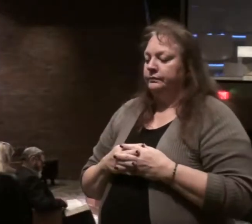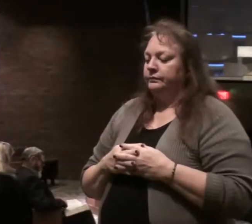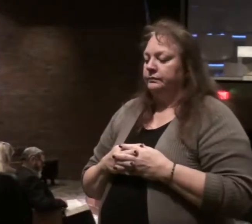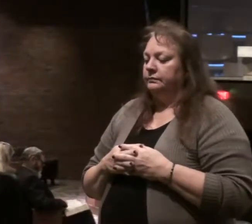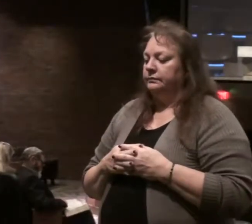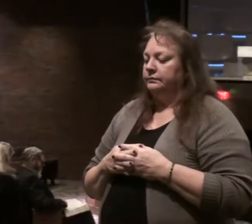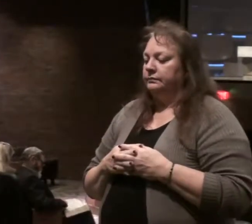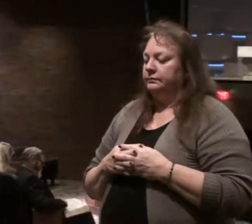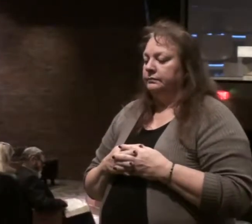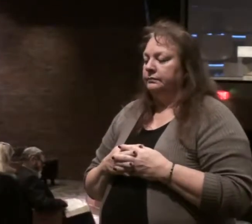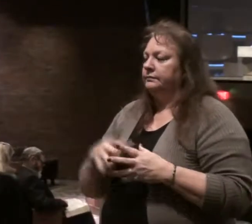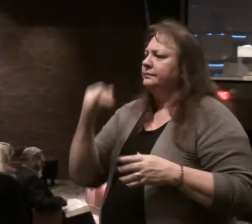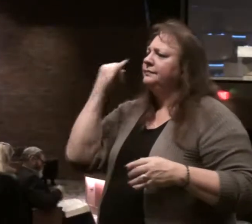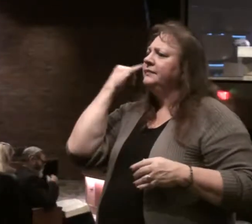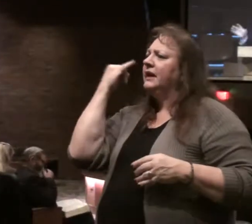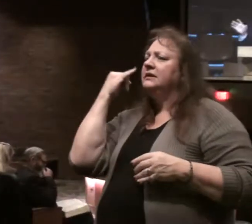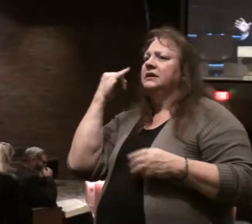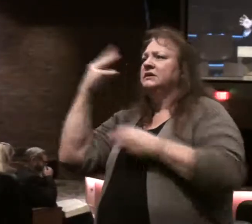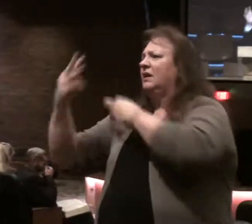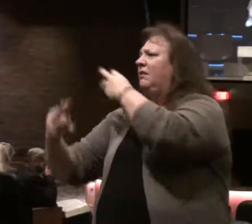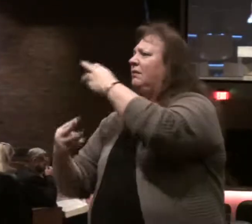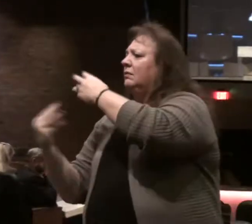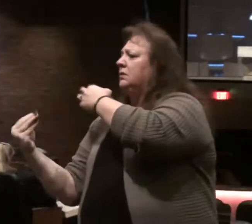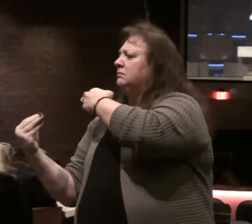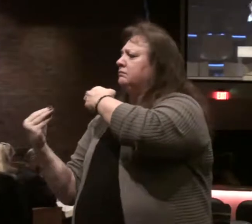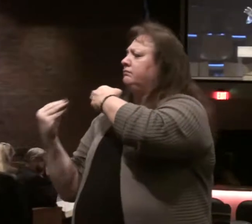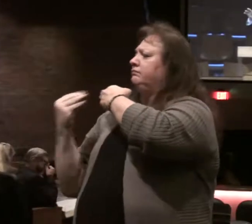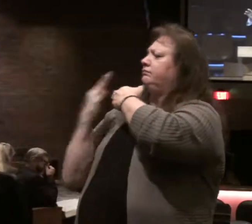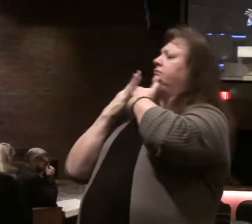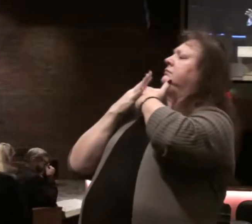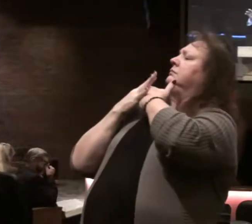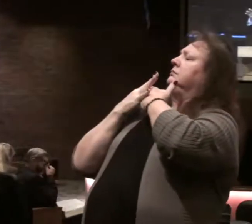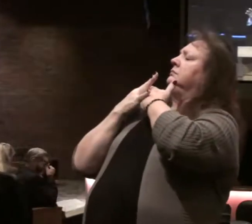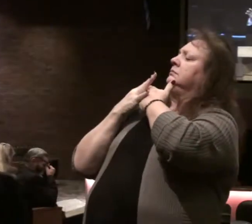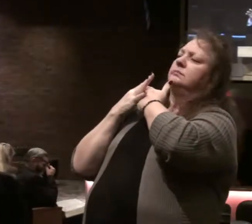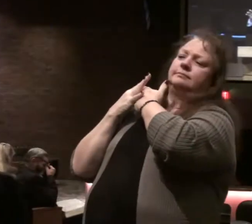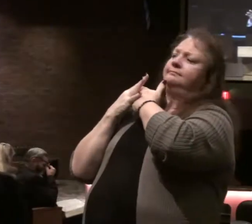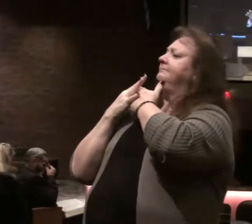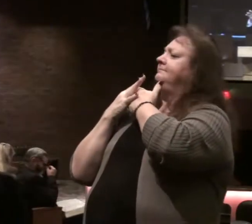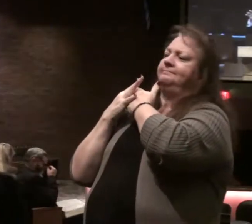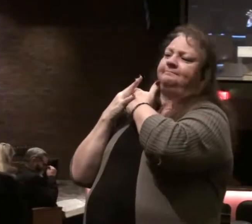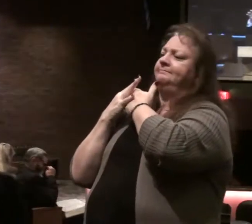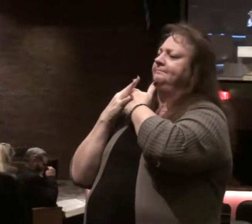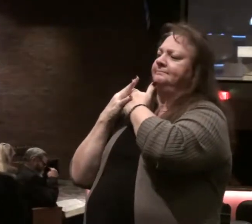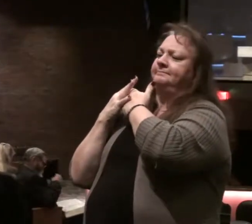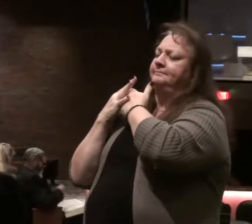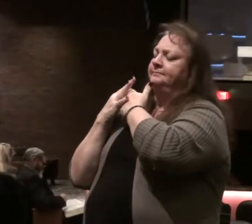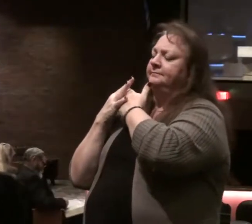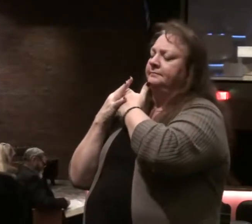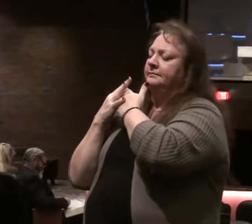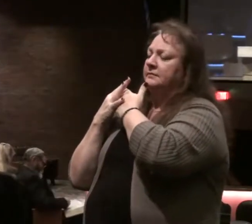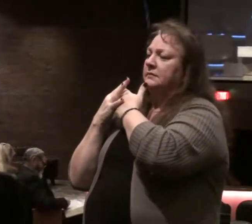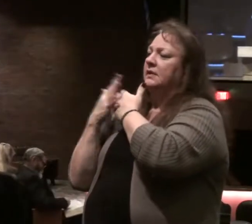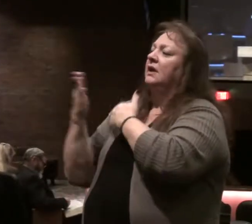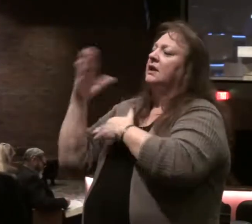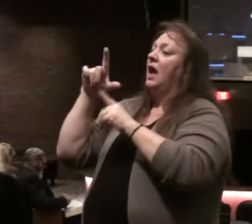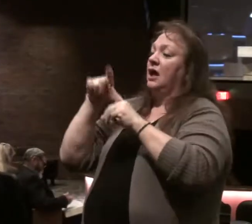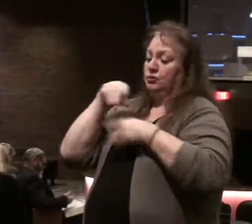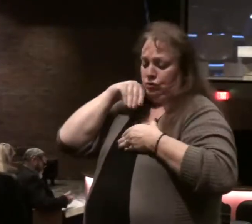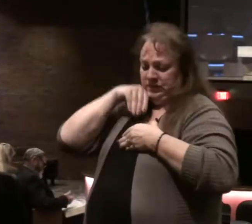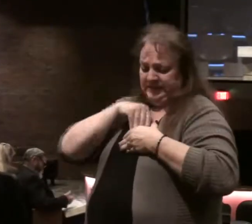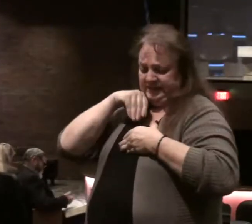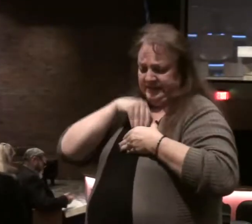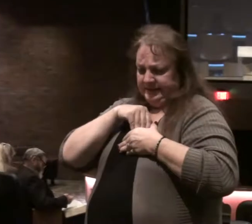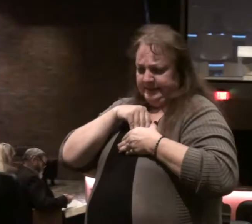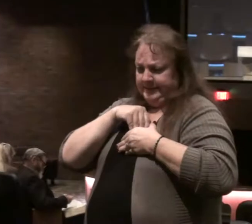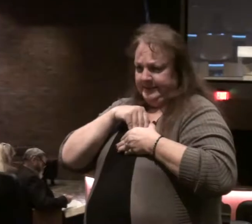Won't be letting the ideas of the world be driving the life. We'll have God's word on the inside